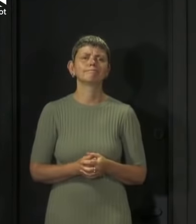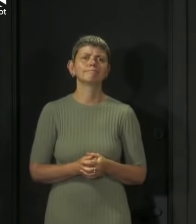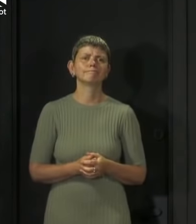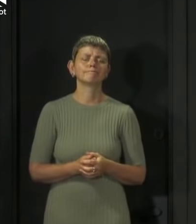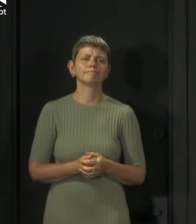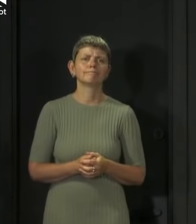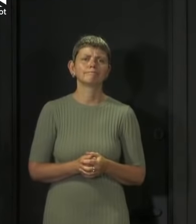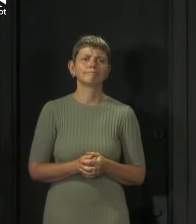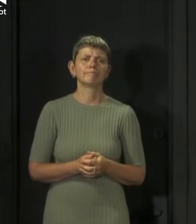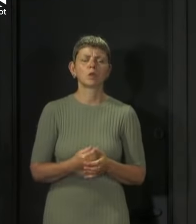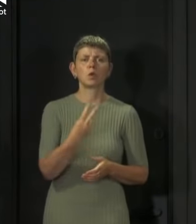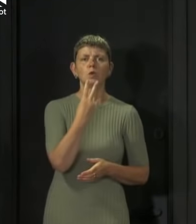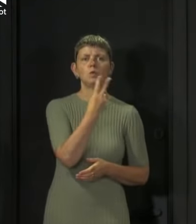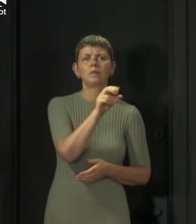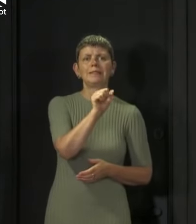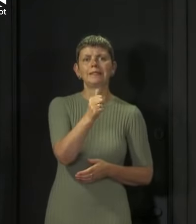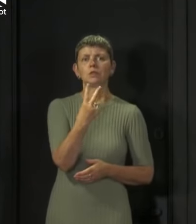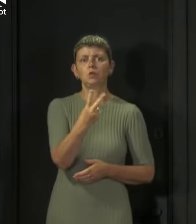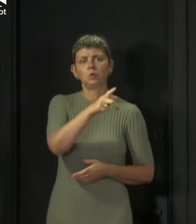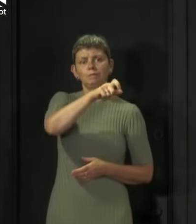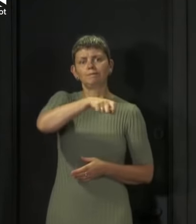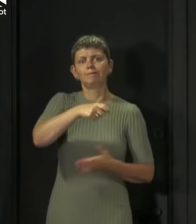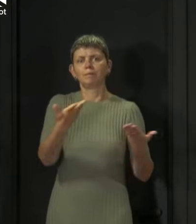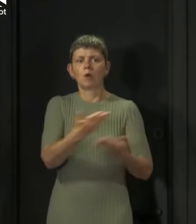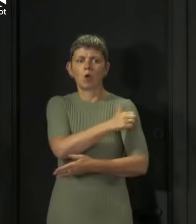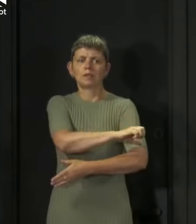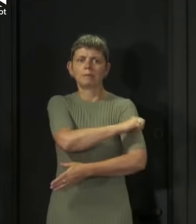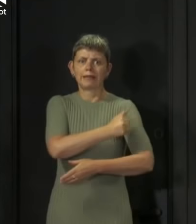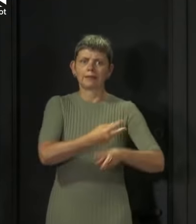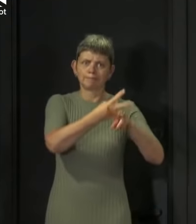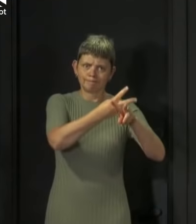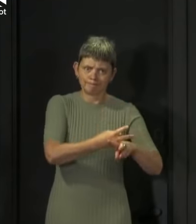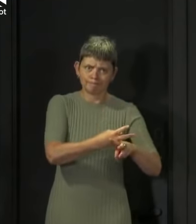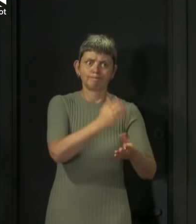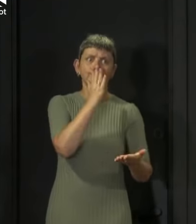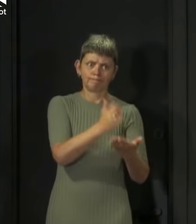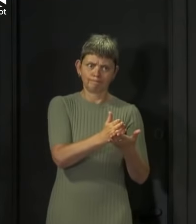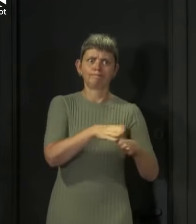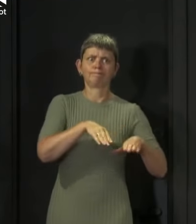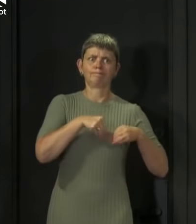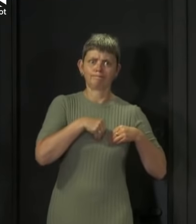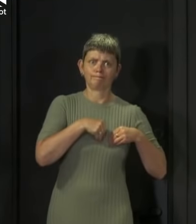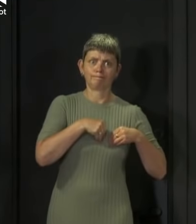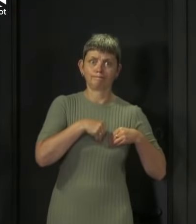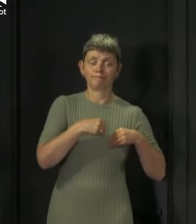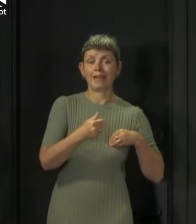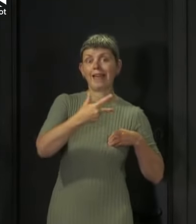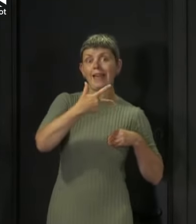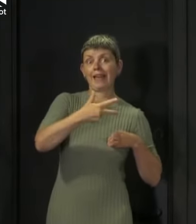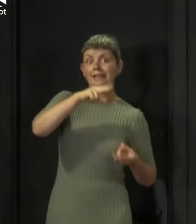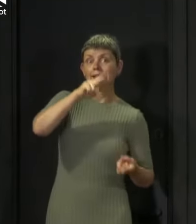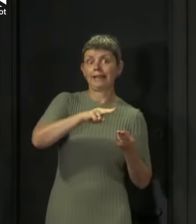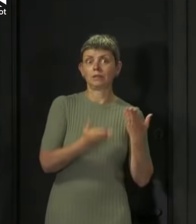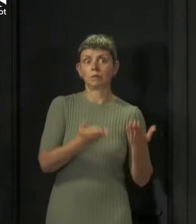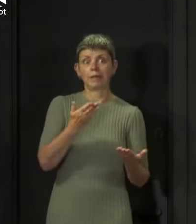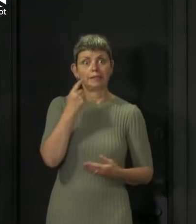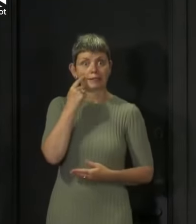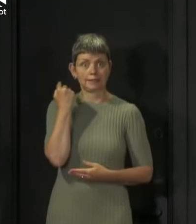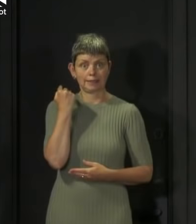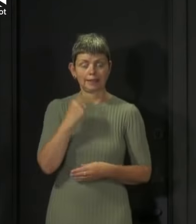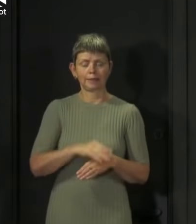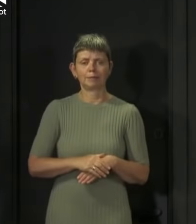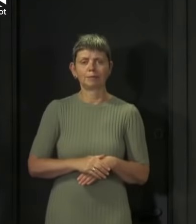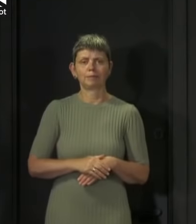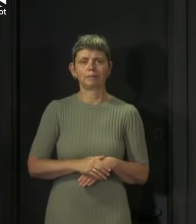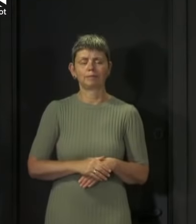total of 262 patients are currently in hospital with confirmed COVID which is eight fewer than yesterday and